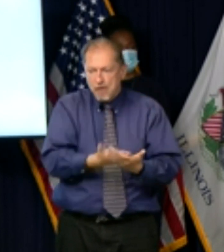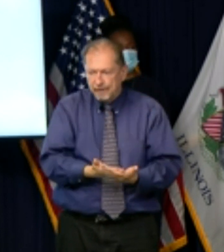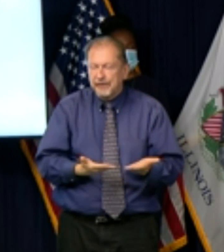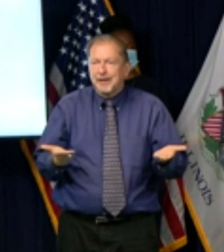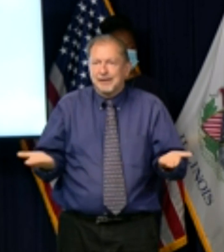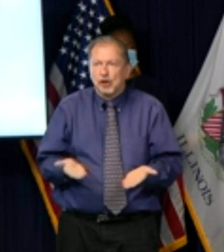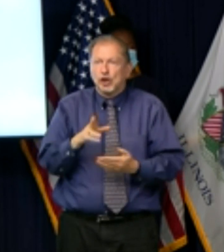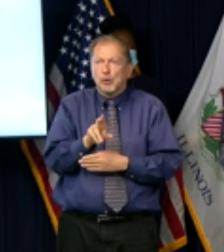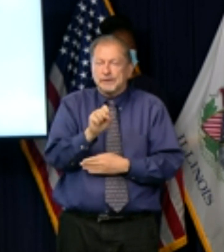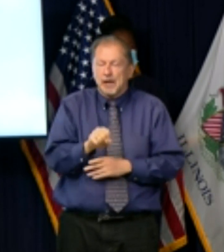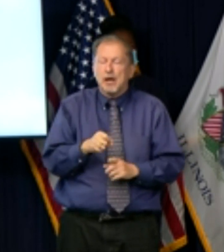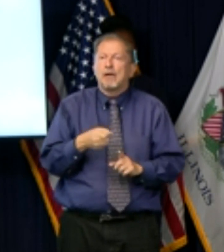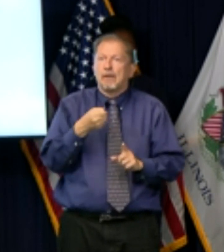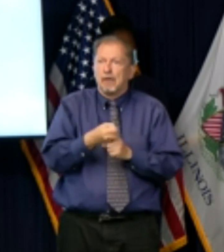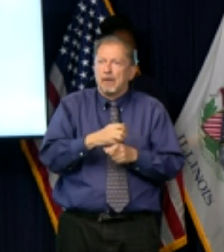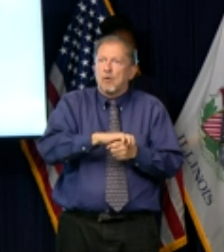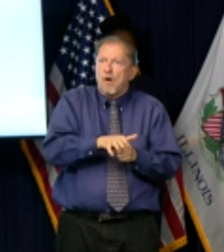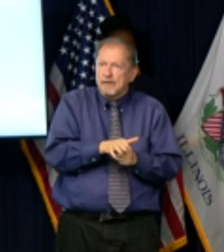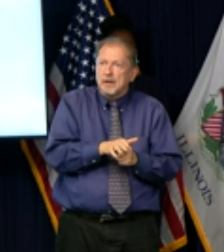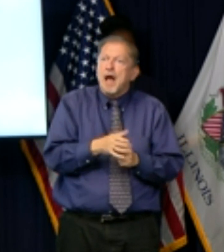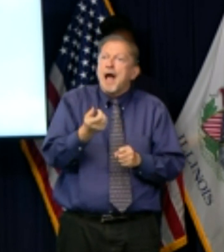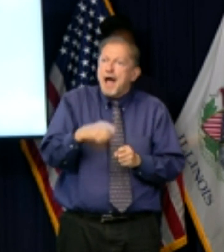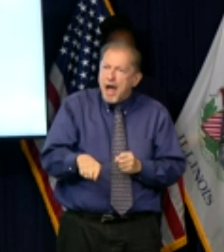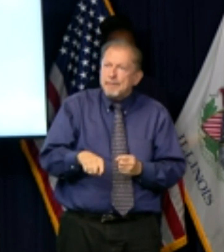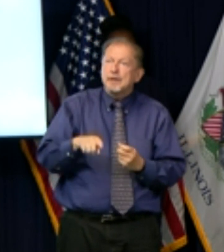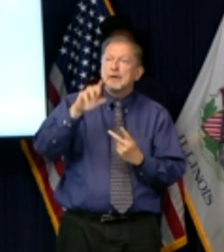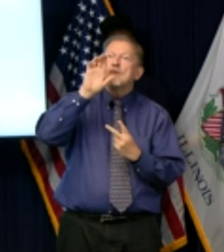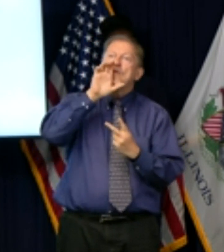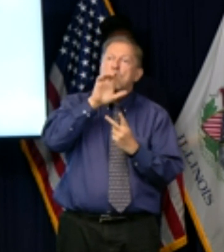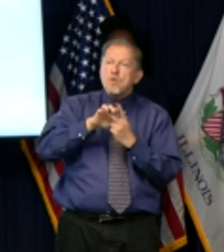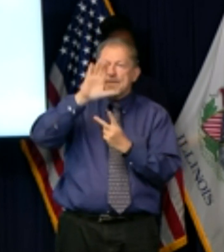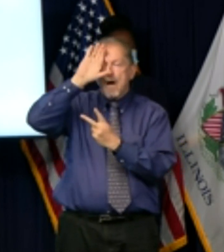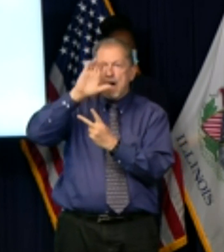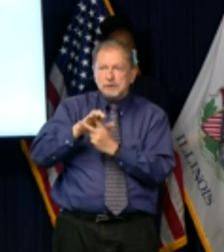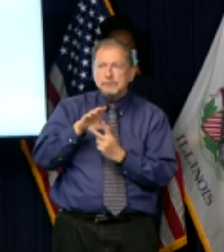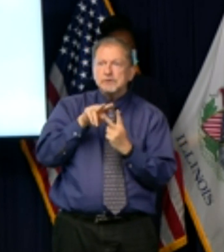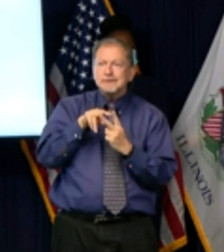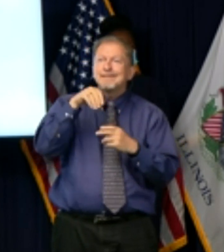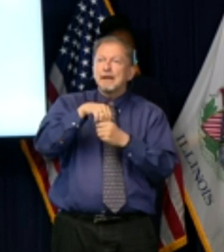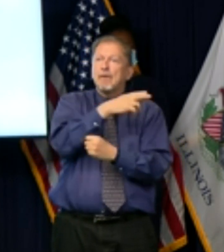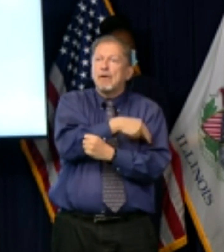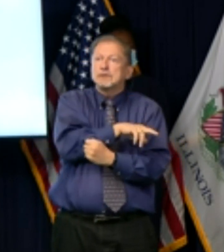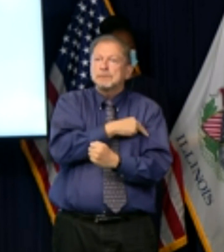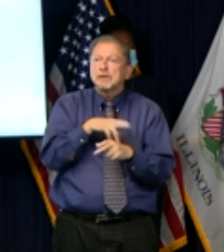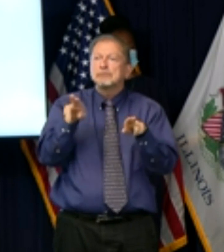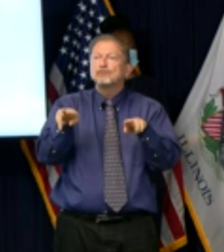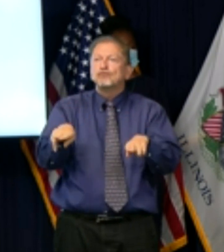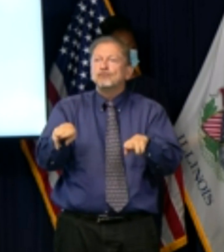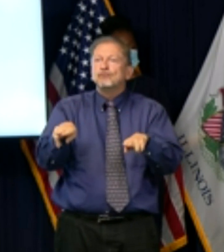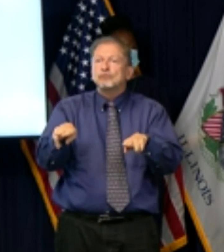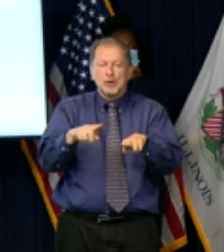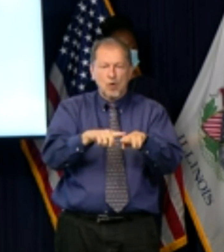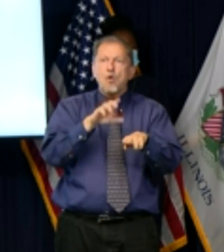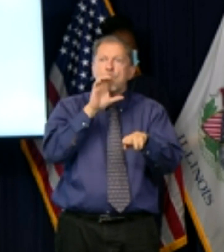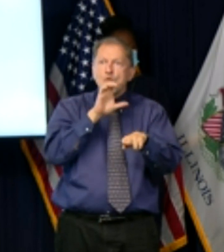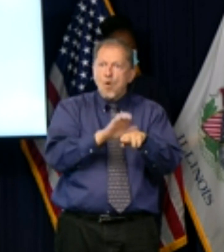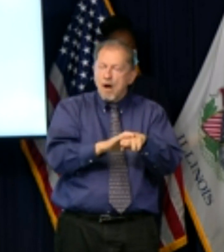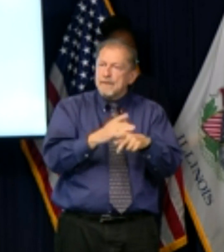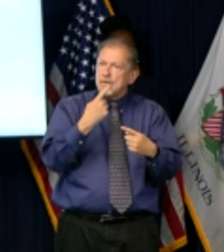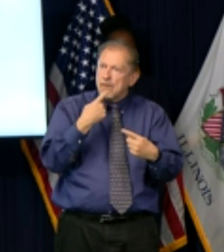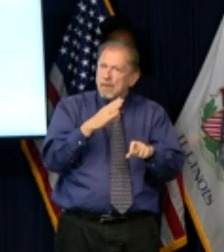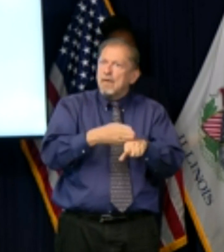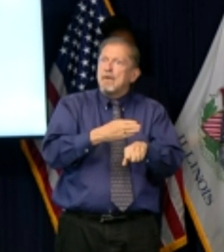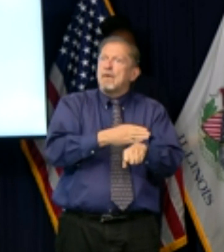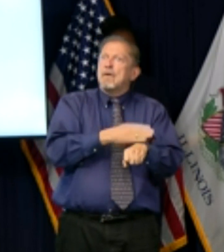hit the wife recovered and was discharged home well but her husband got worse at week two and was